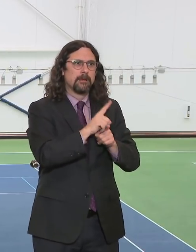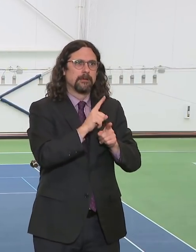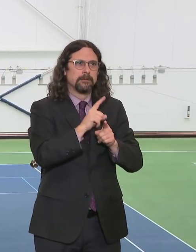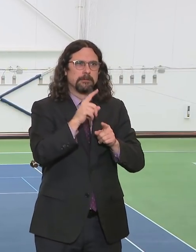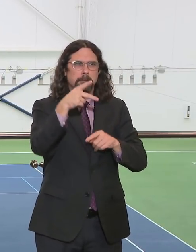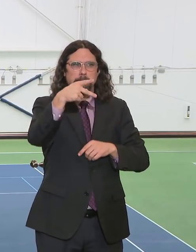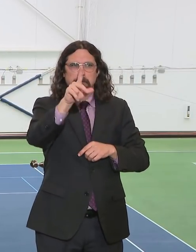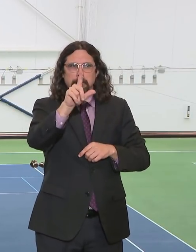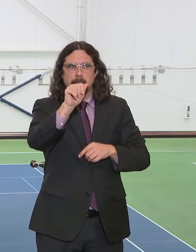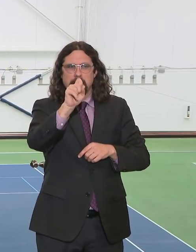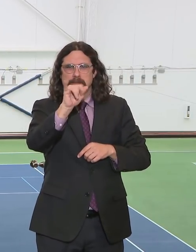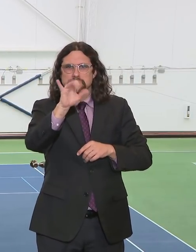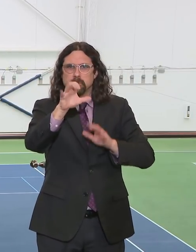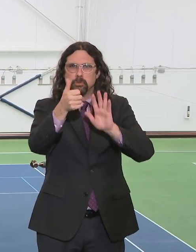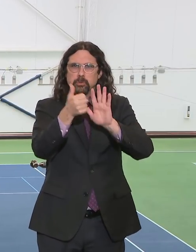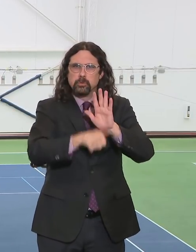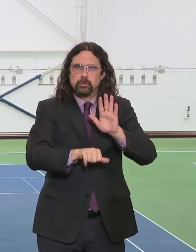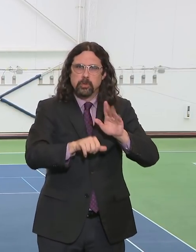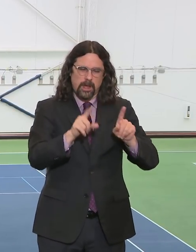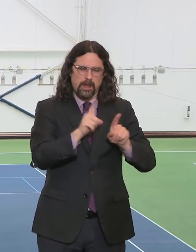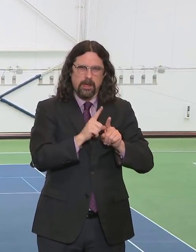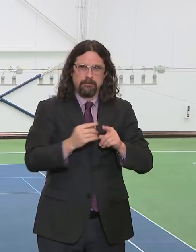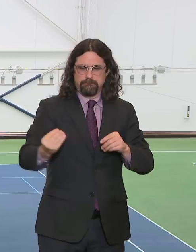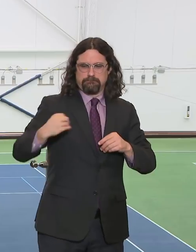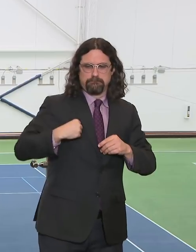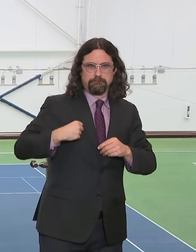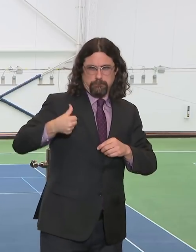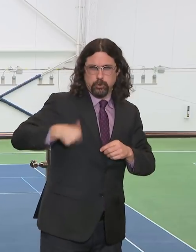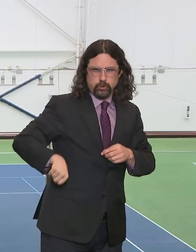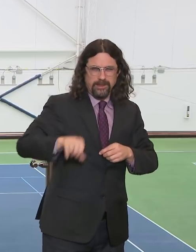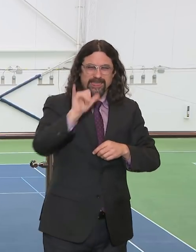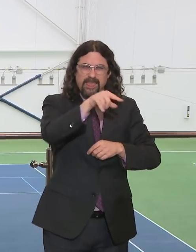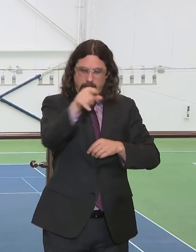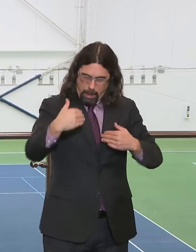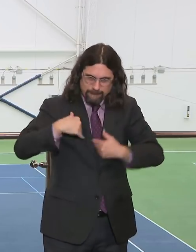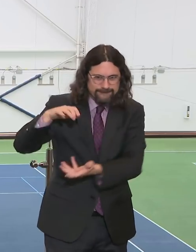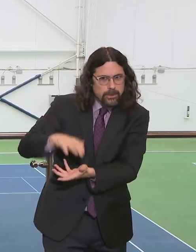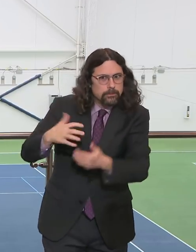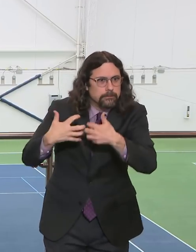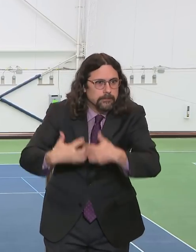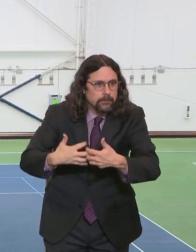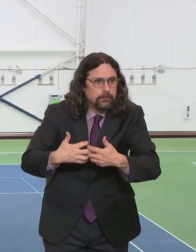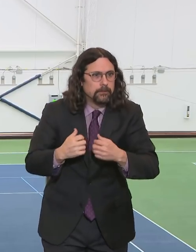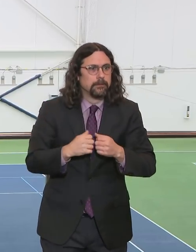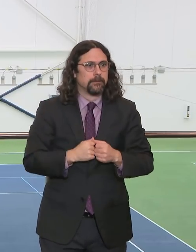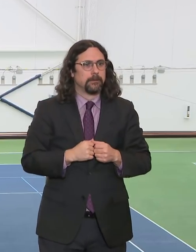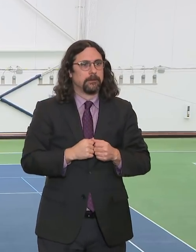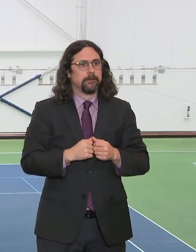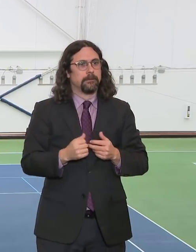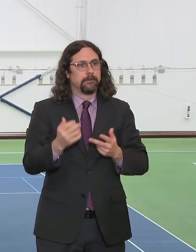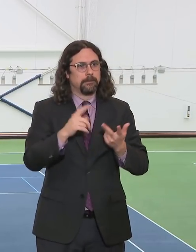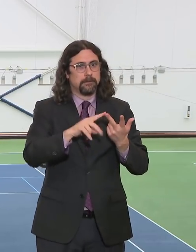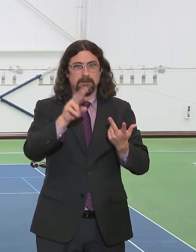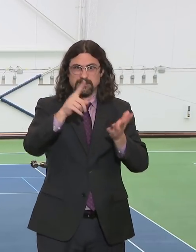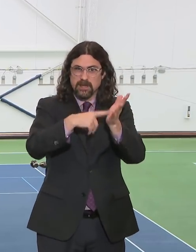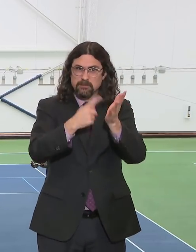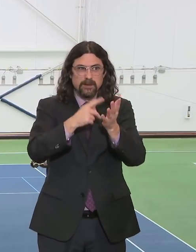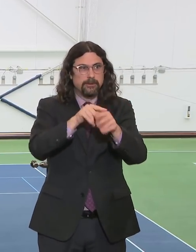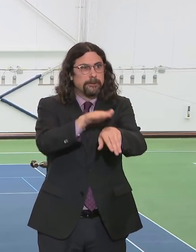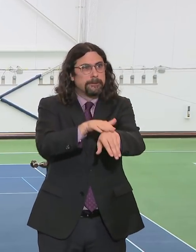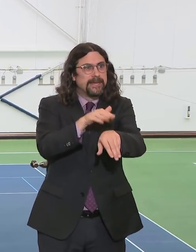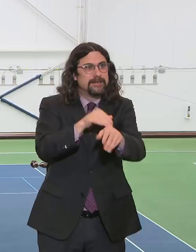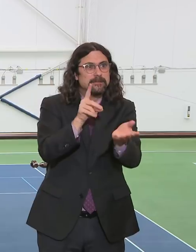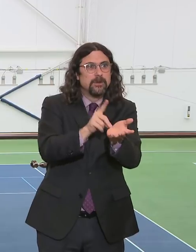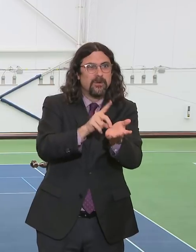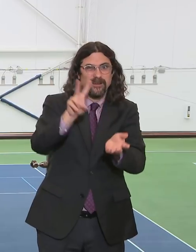veterinarians have, in many cases, ventilators that we could use. Every single one of them. If you've got a